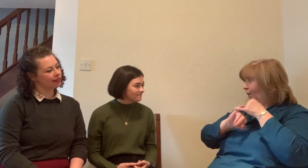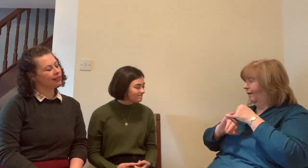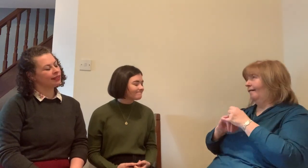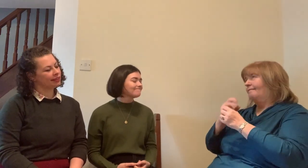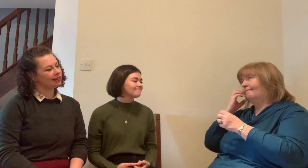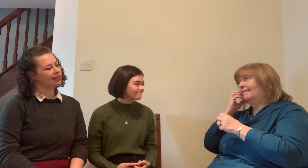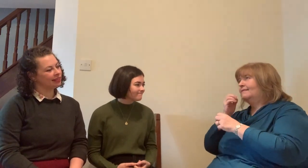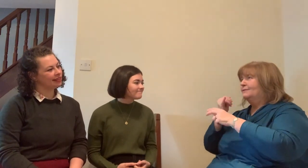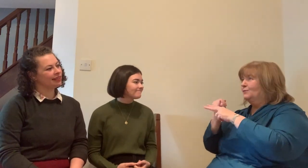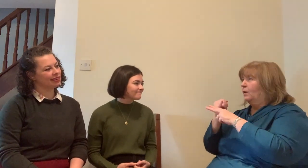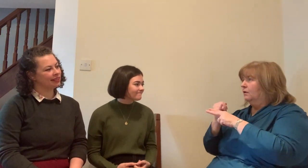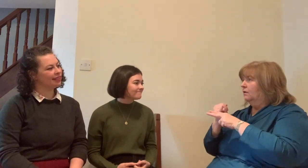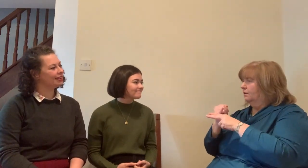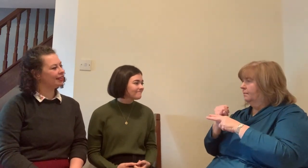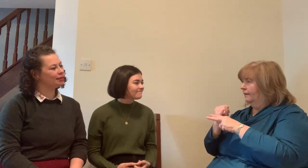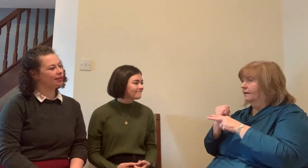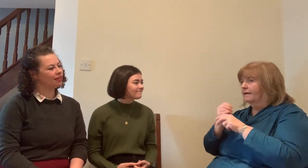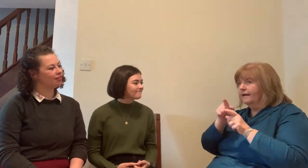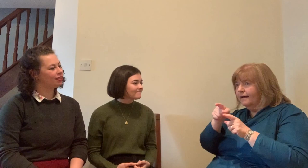on my skills I remember we had the opportunity